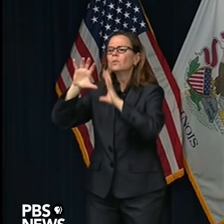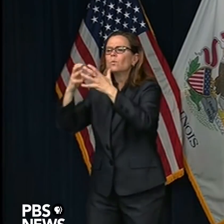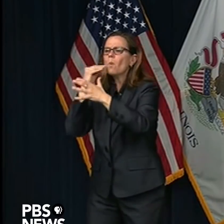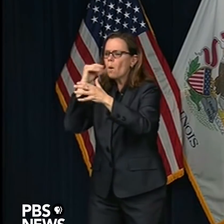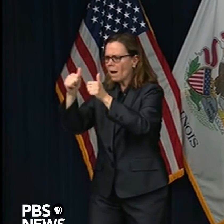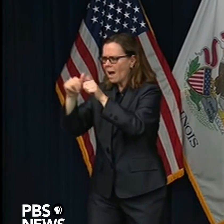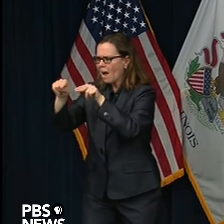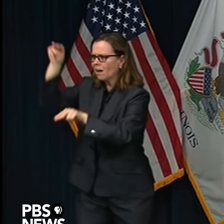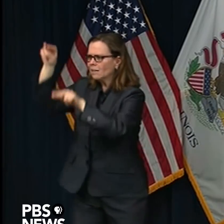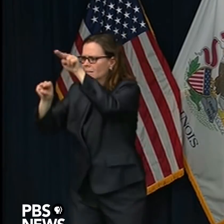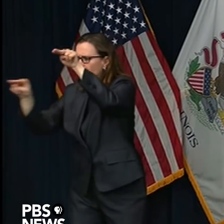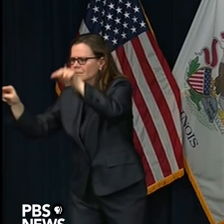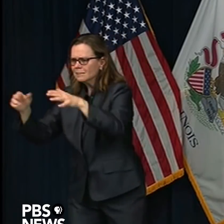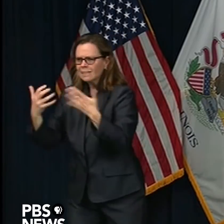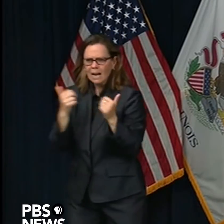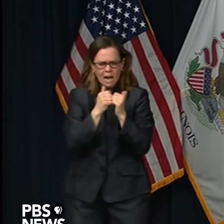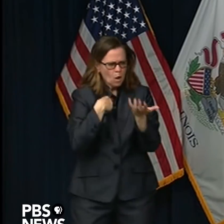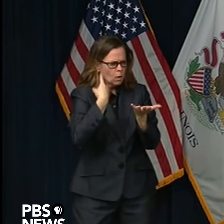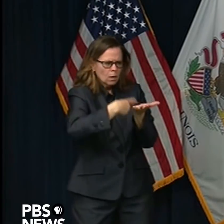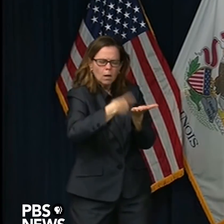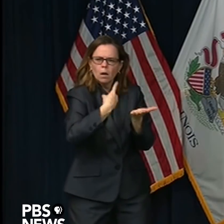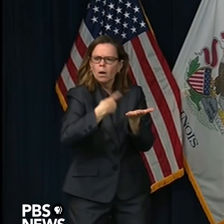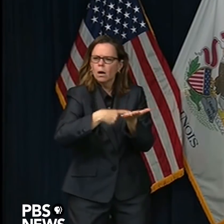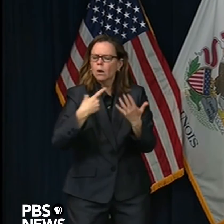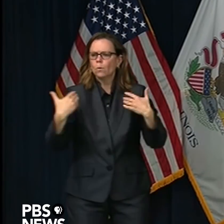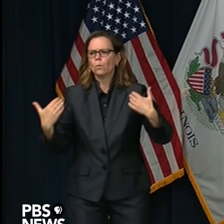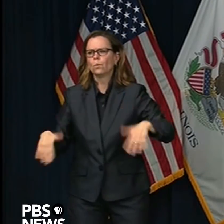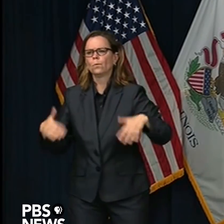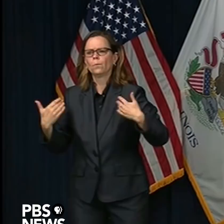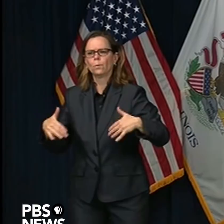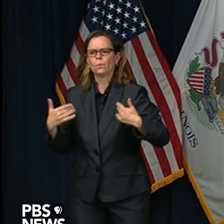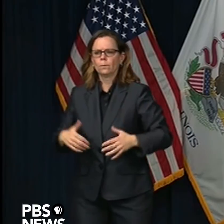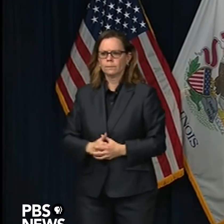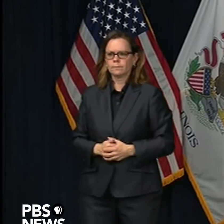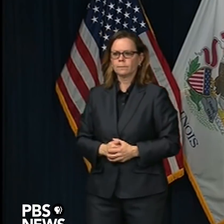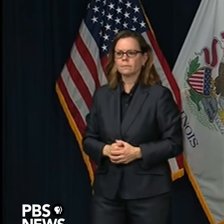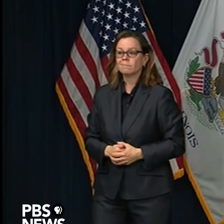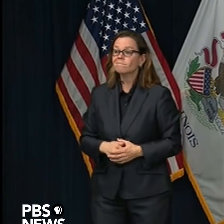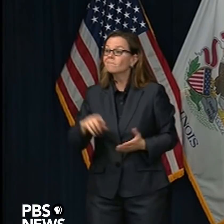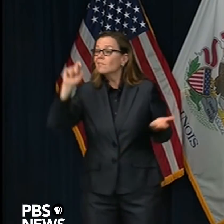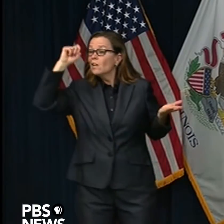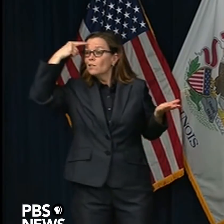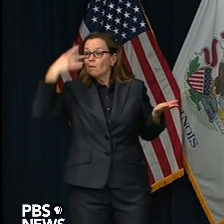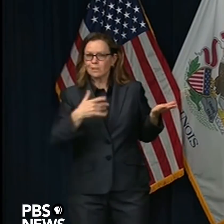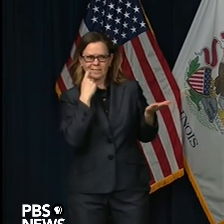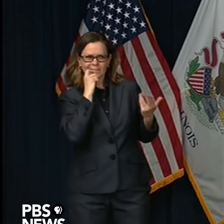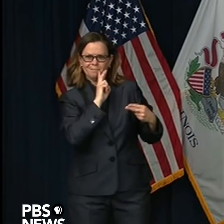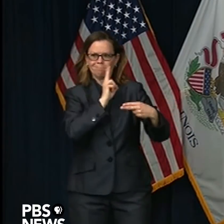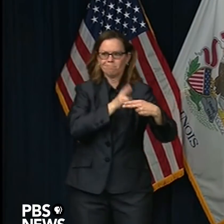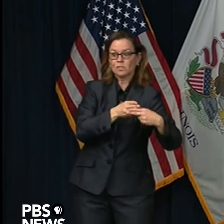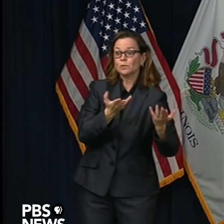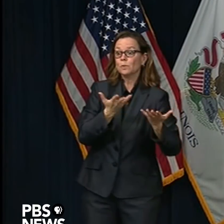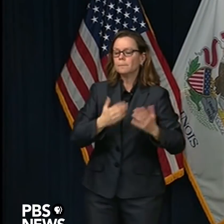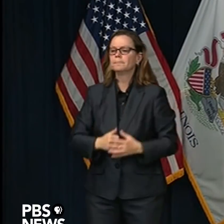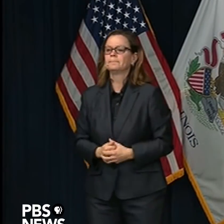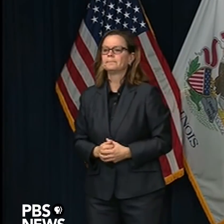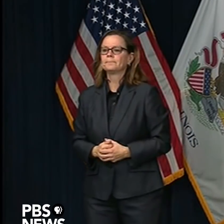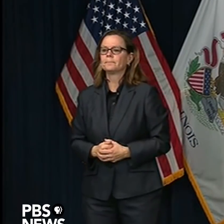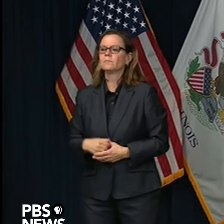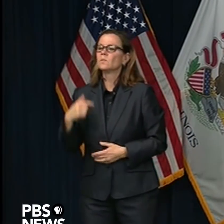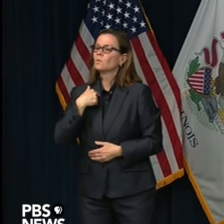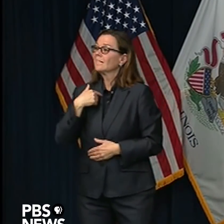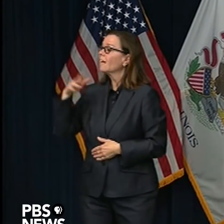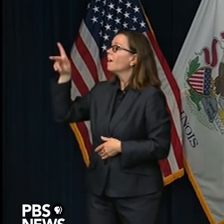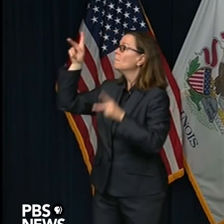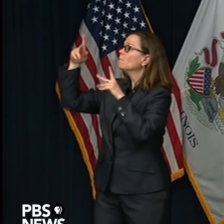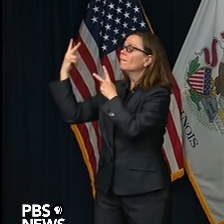Governor said, were right on top of it in terms of closing down facilities to visitors. I know sometimes people would think that